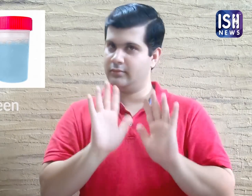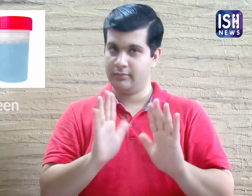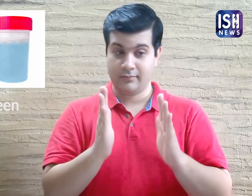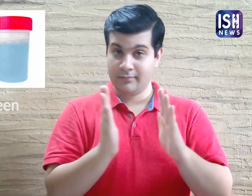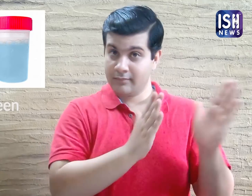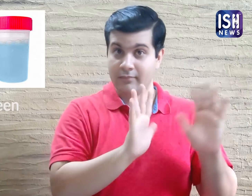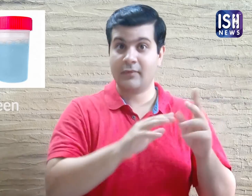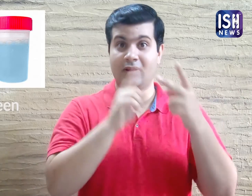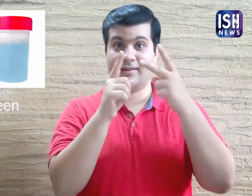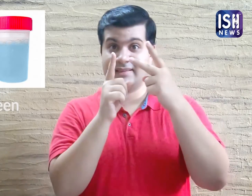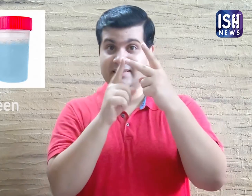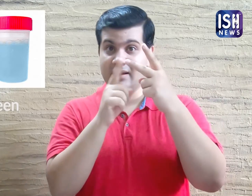17.